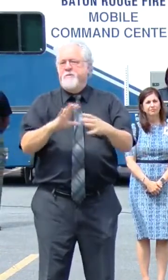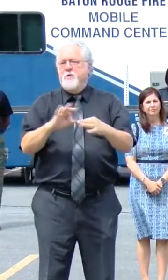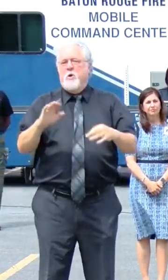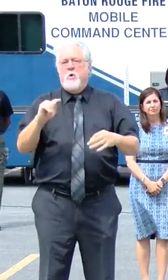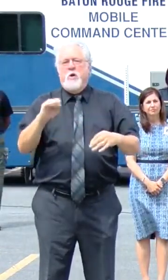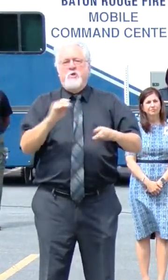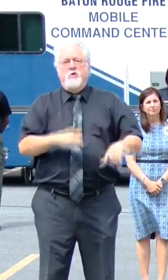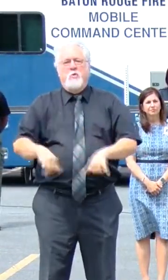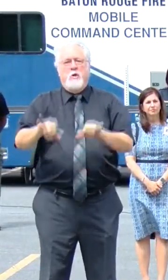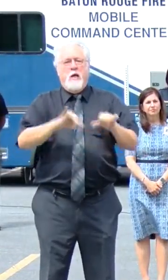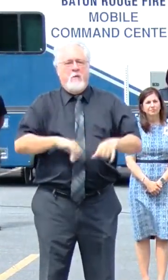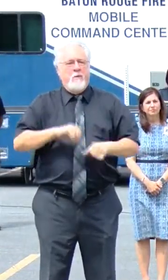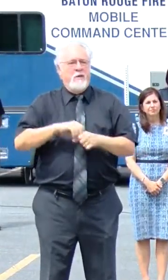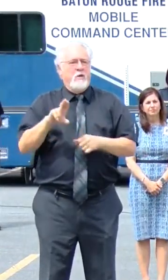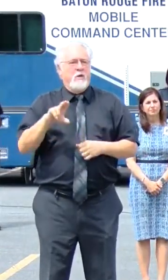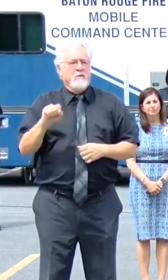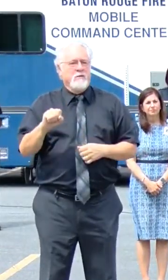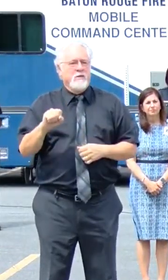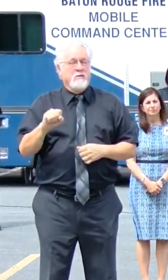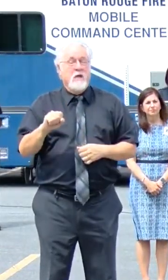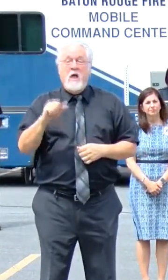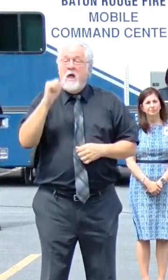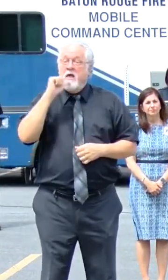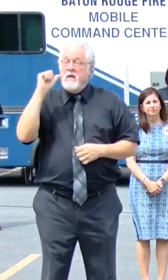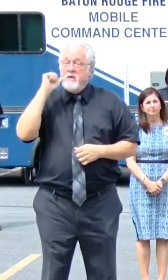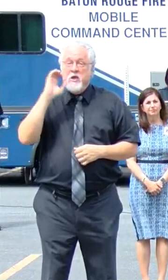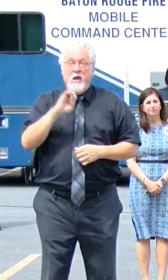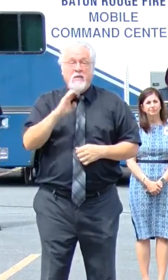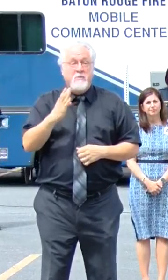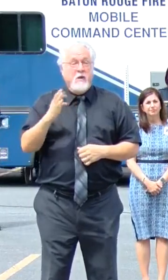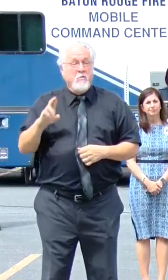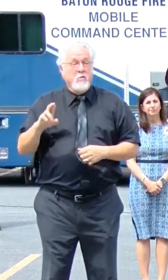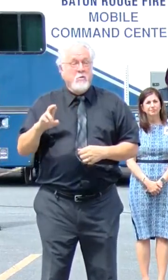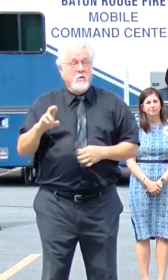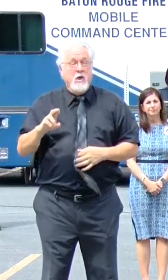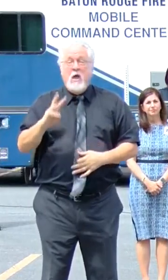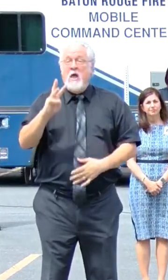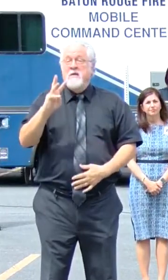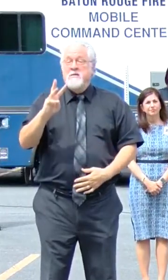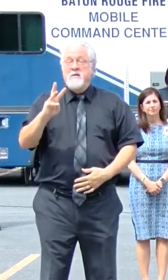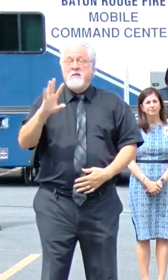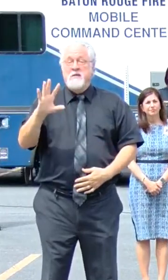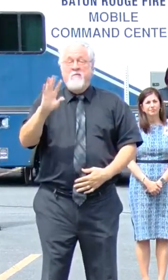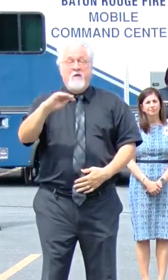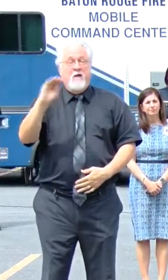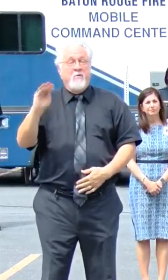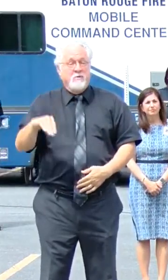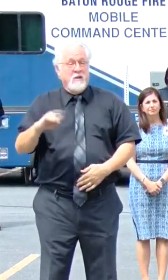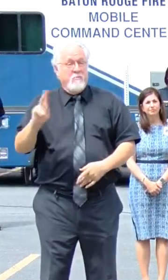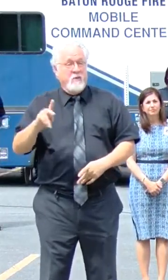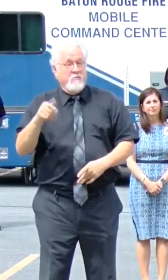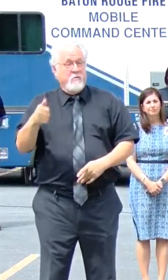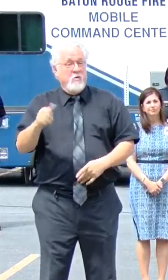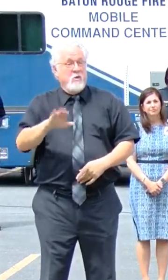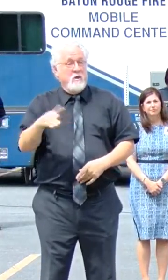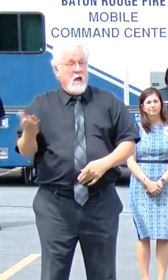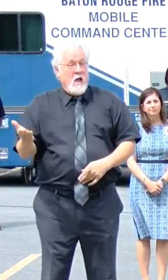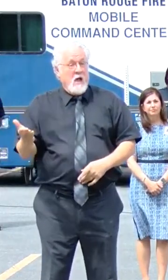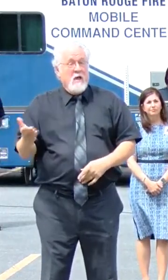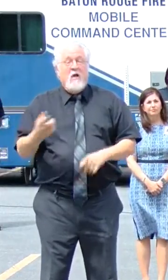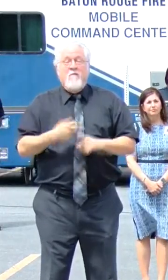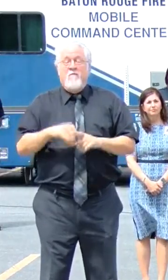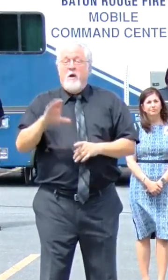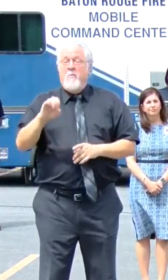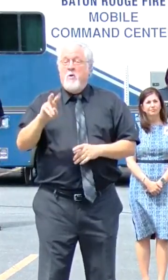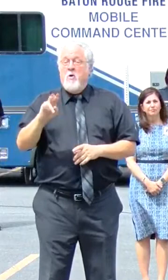common in this country. As of yesterday in East Baton Rouge Parish, 65 percent of people who have died from